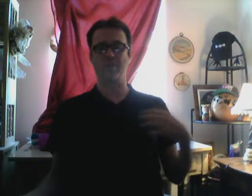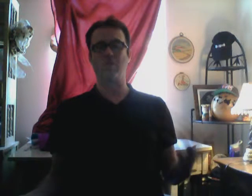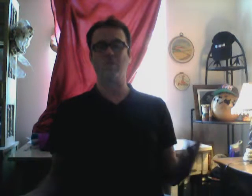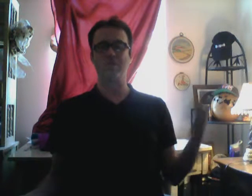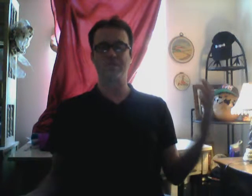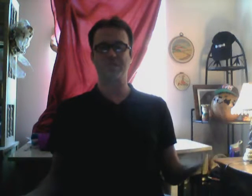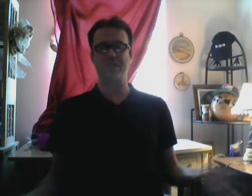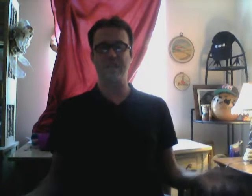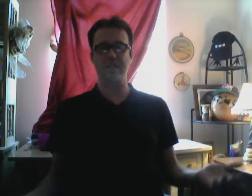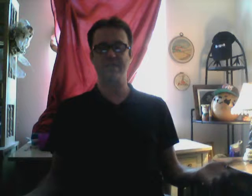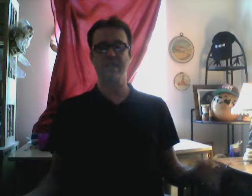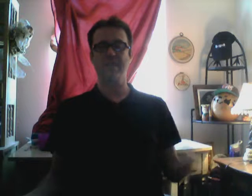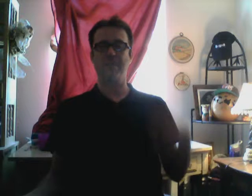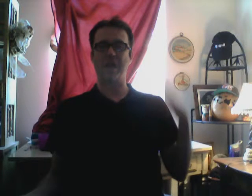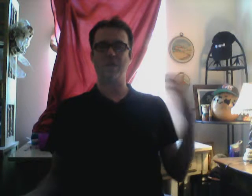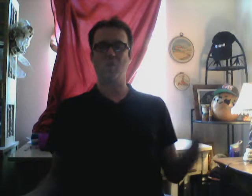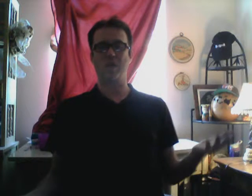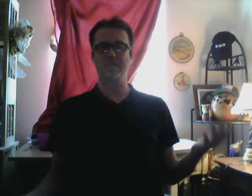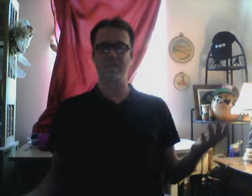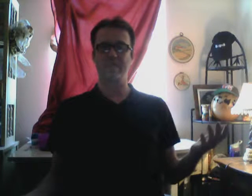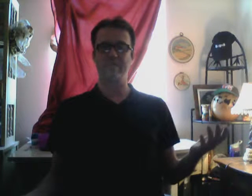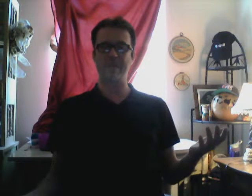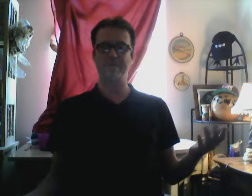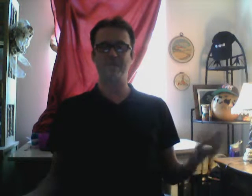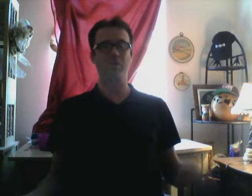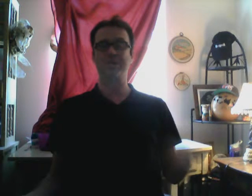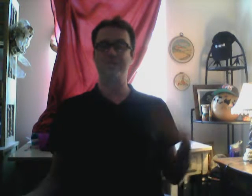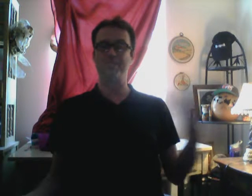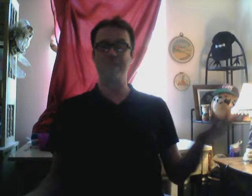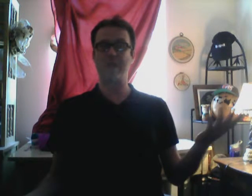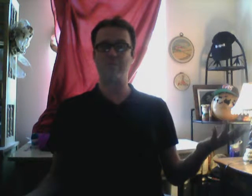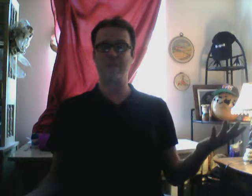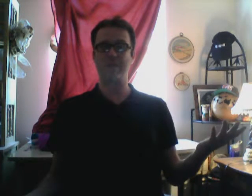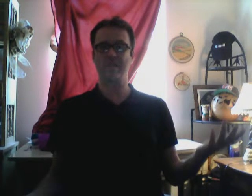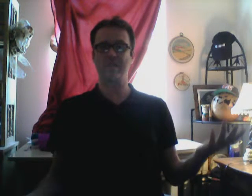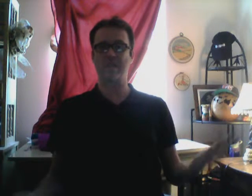global. State. By quantitative. Methods. Which is. Not. Smart.